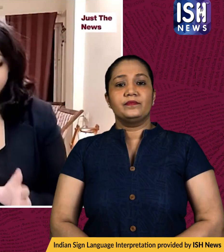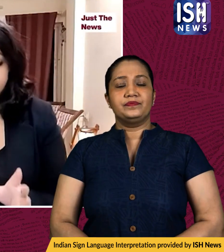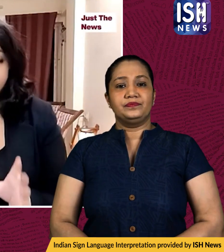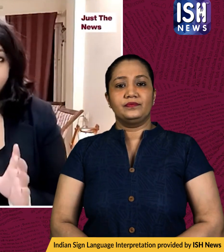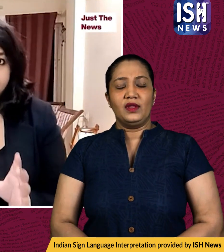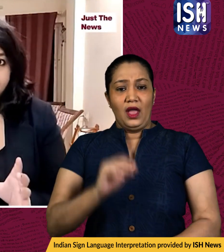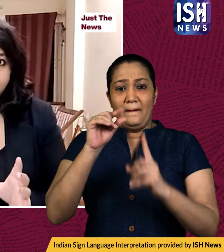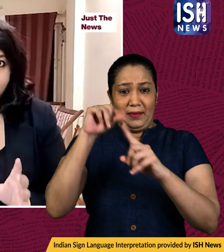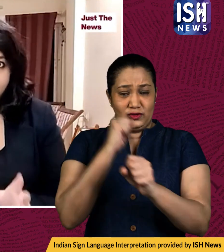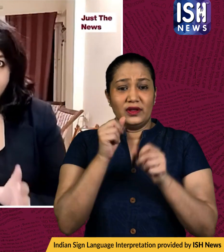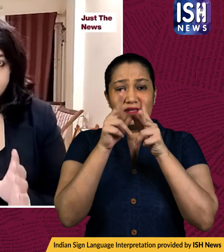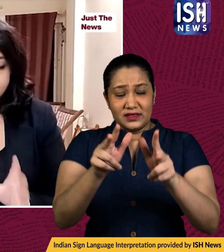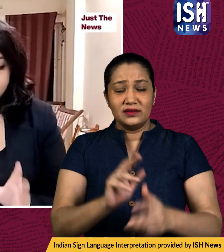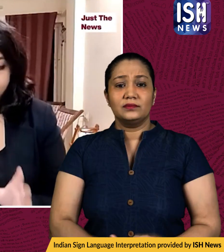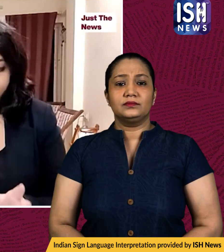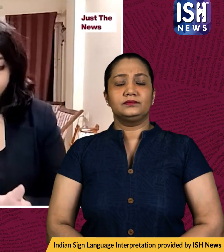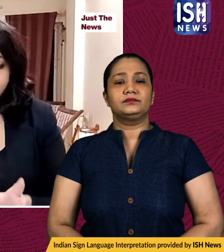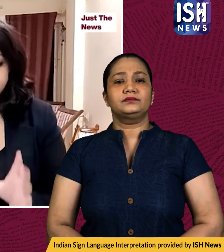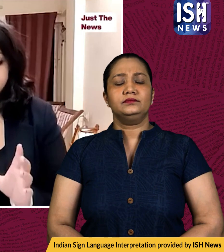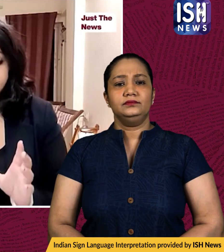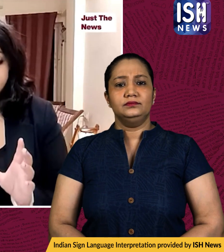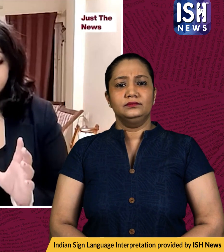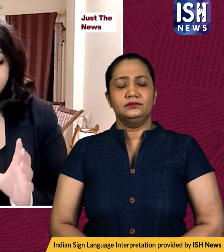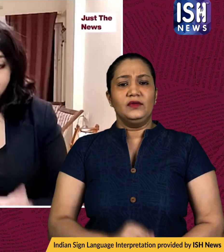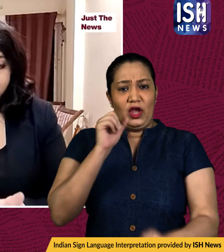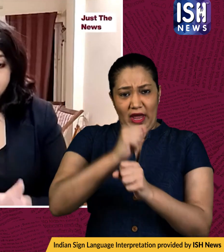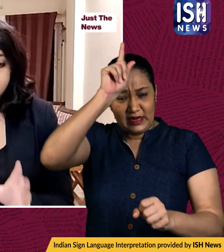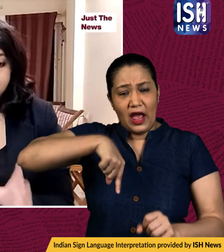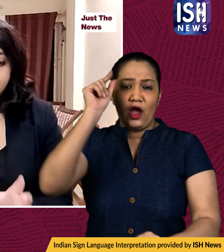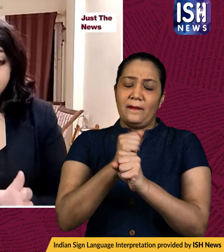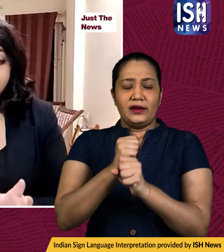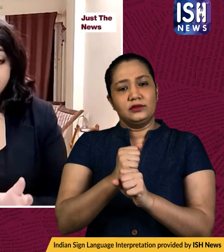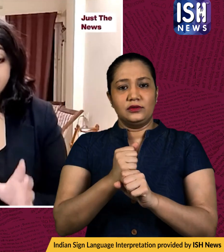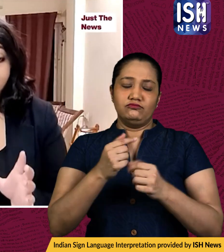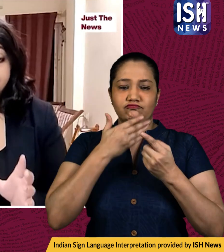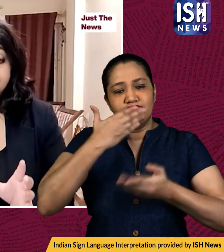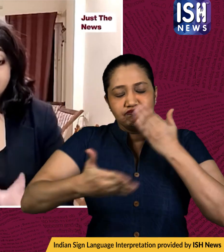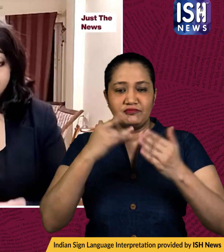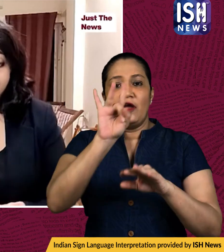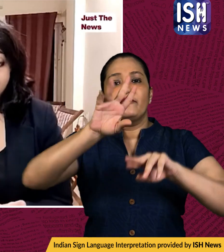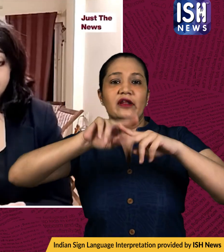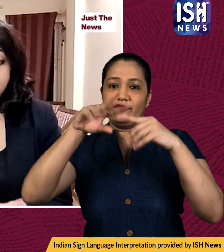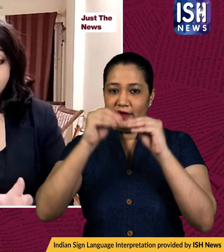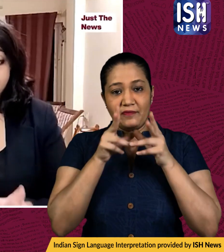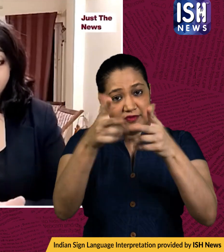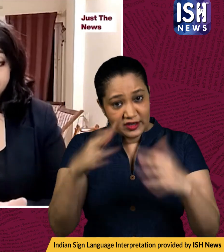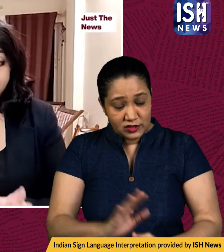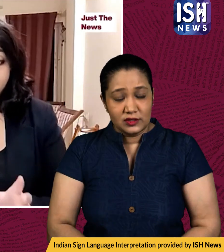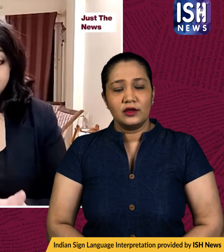goel according to ani has said and i quote the government of india issued advisory on 15th february thereafter we